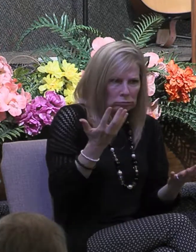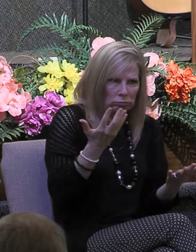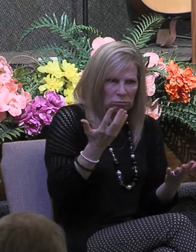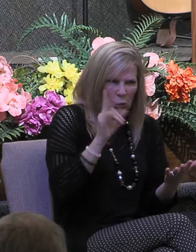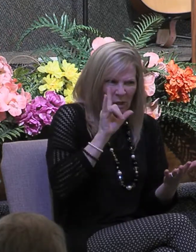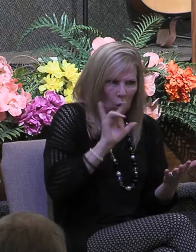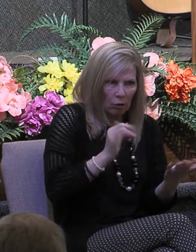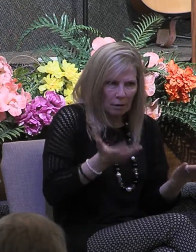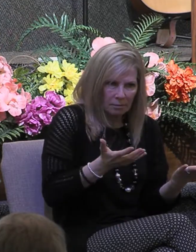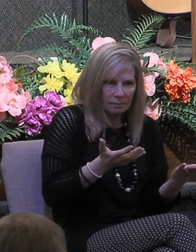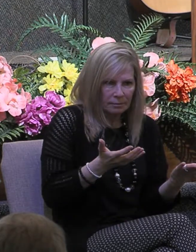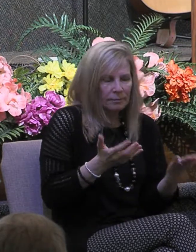with verse 1